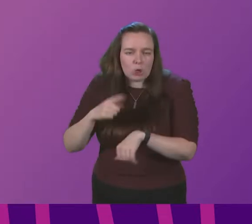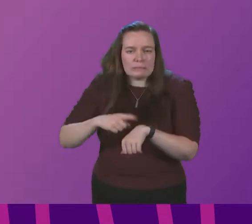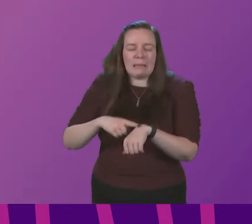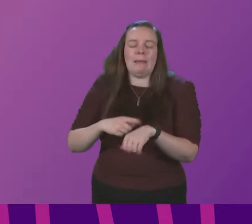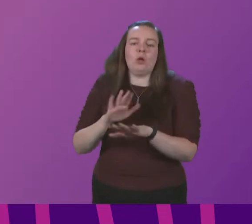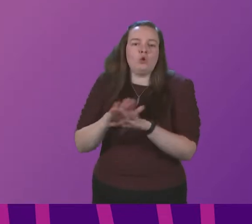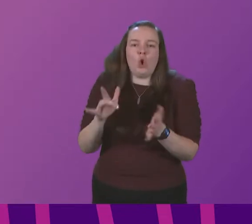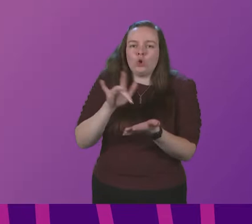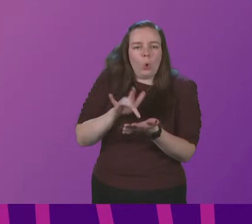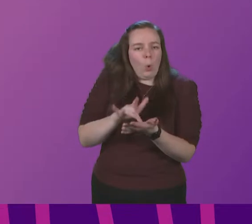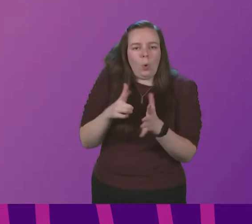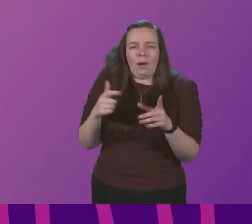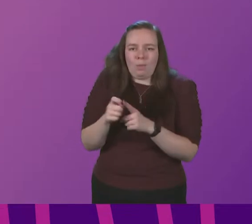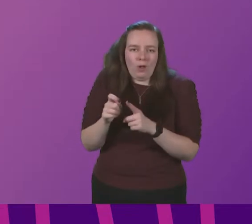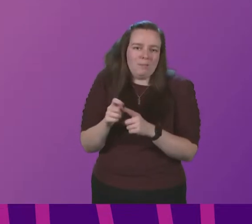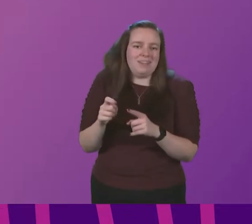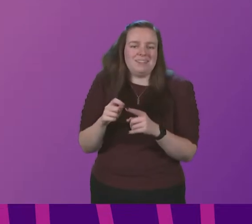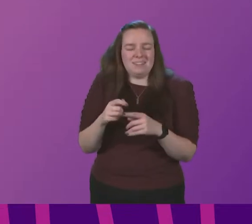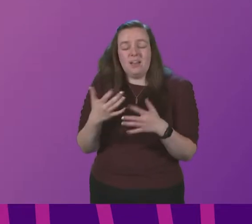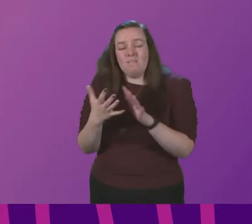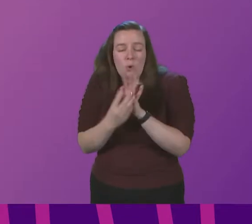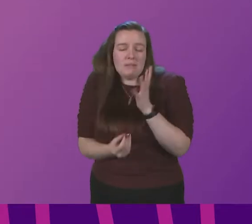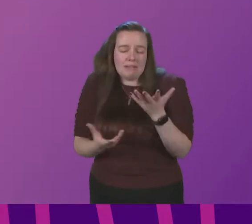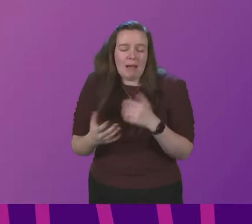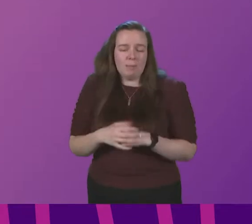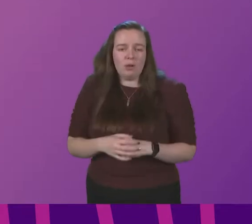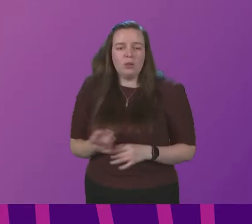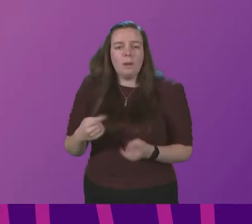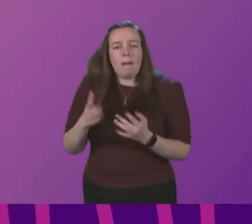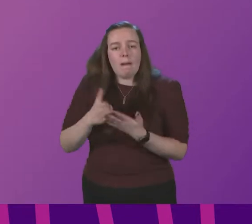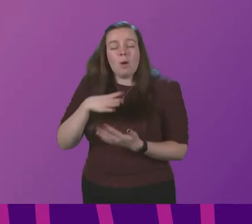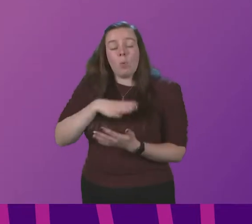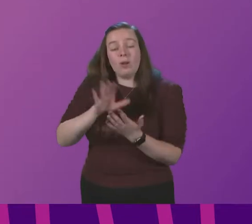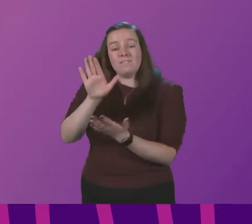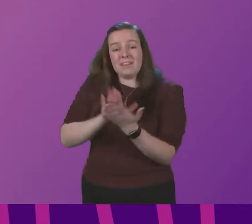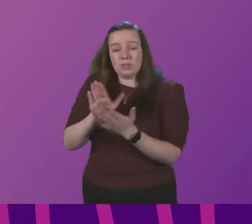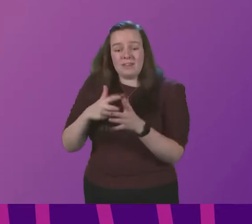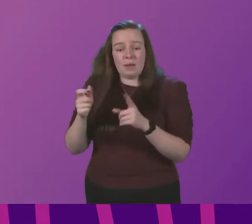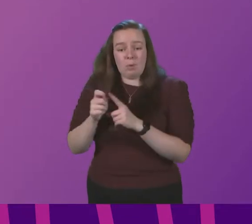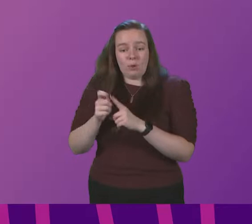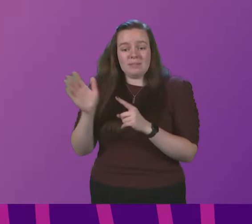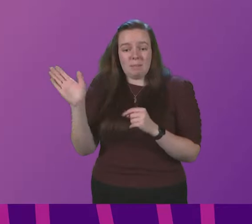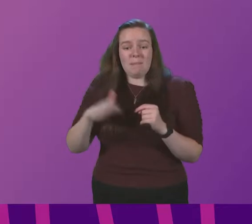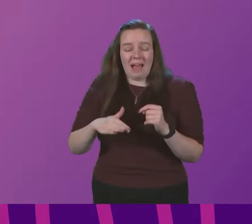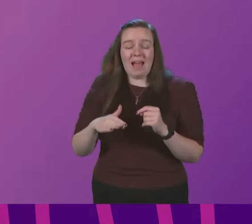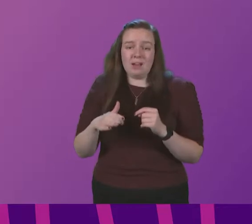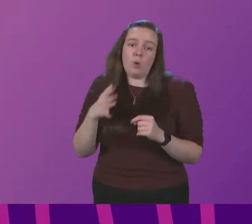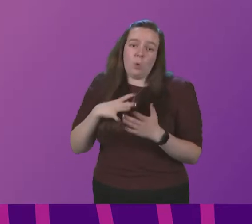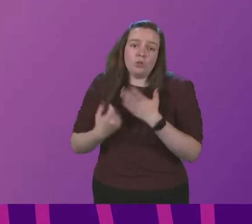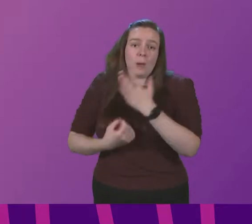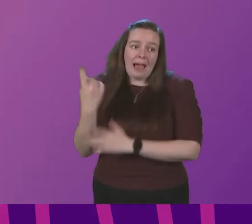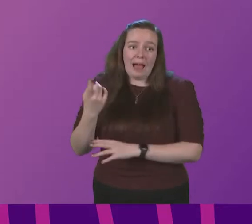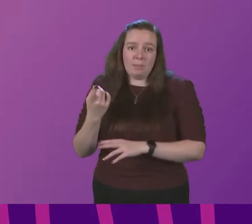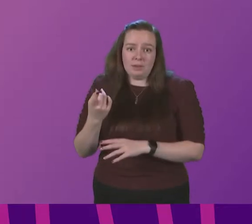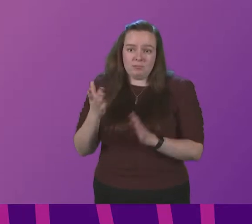covering all appointments for example we do want face-to-face appointments to resume and to happen as